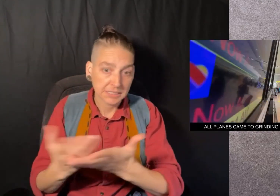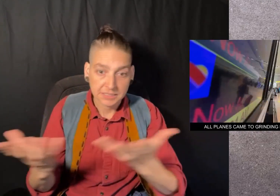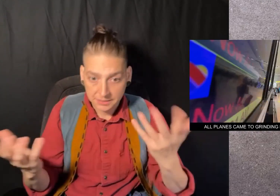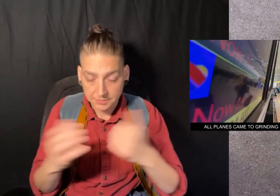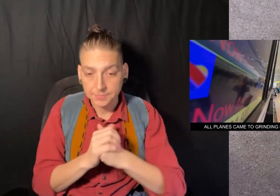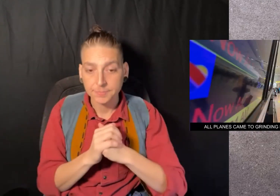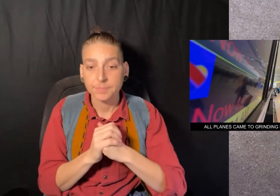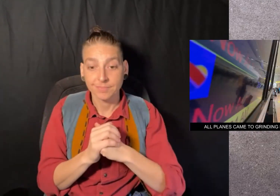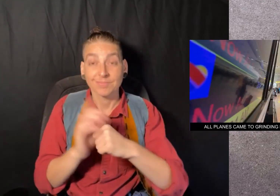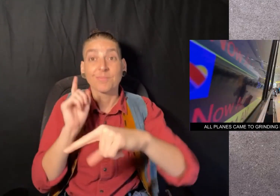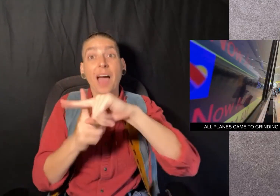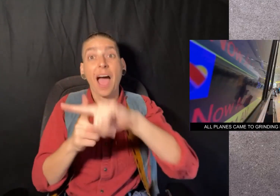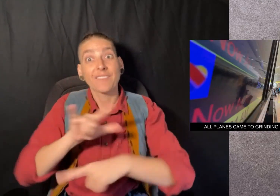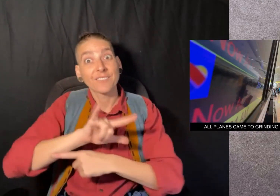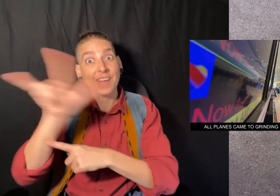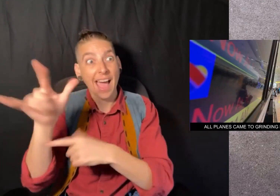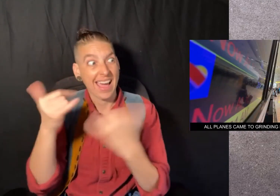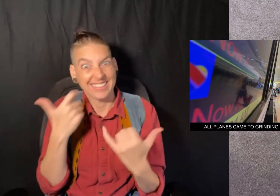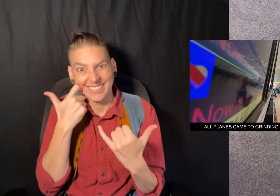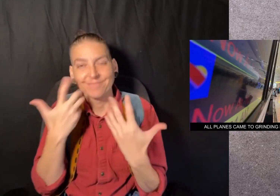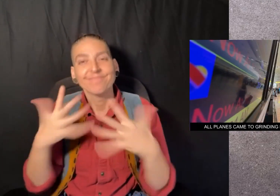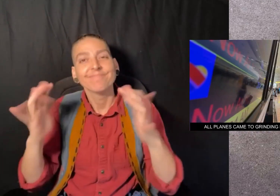and flights have resumed.